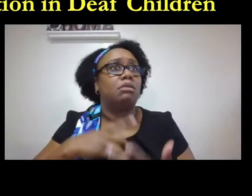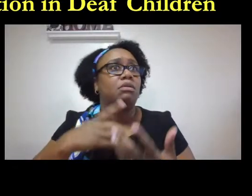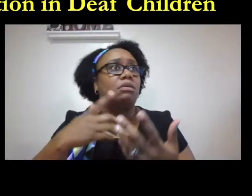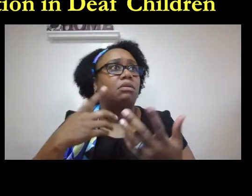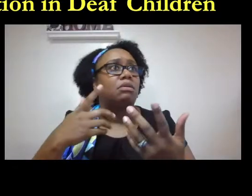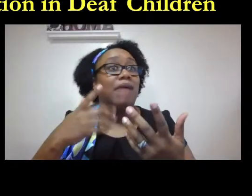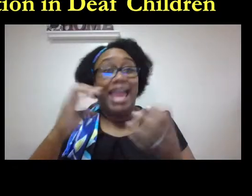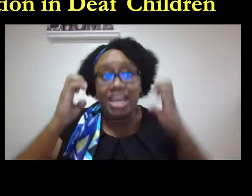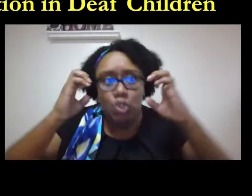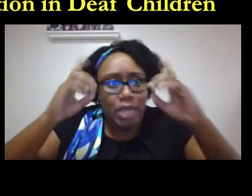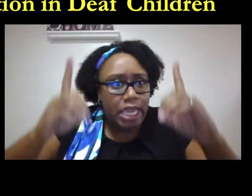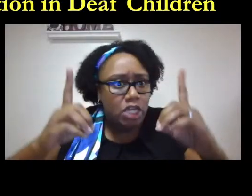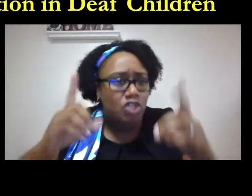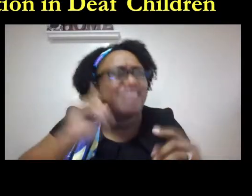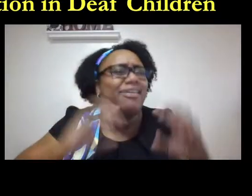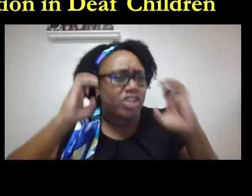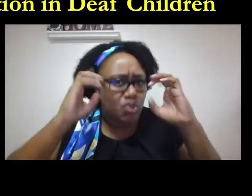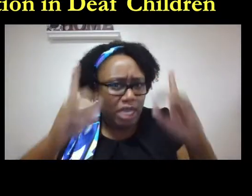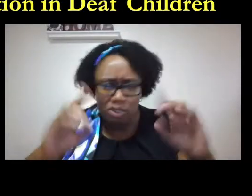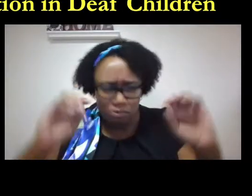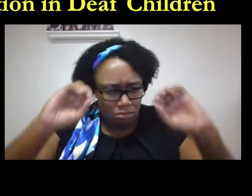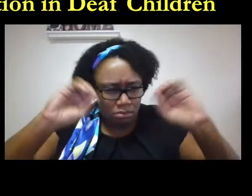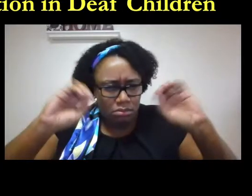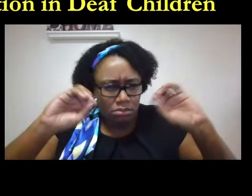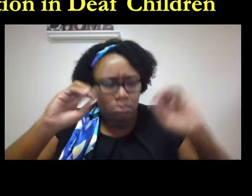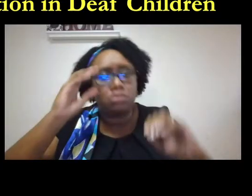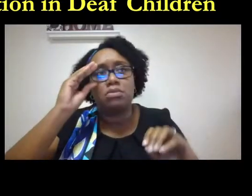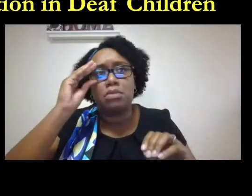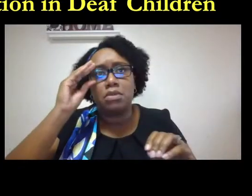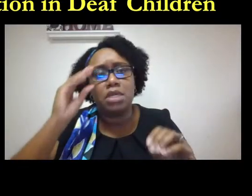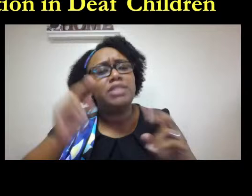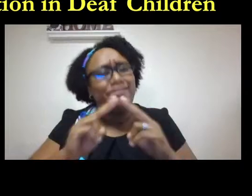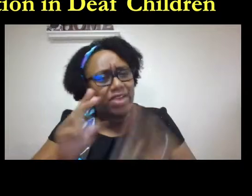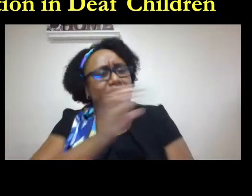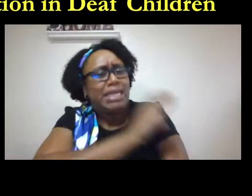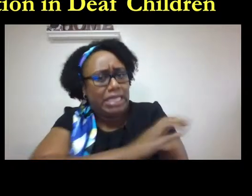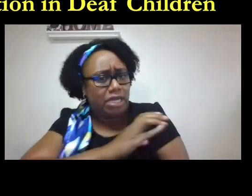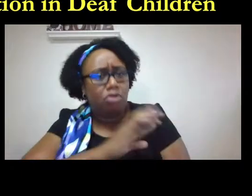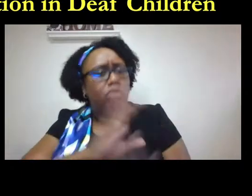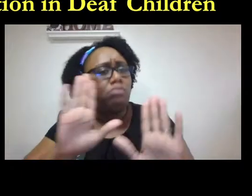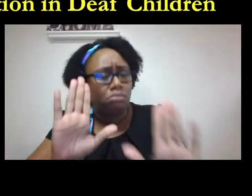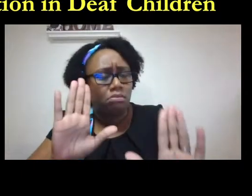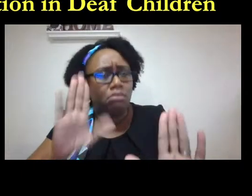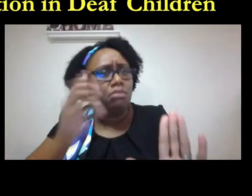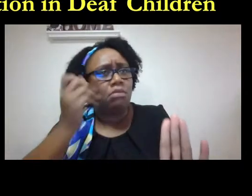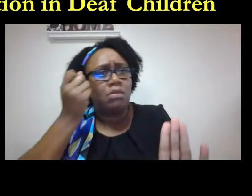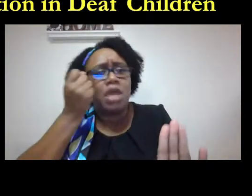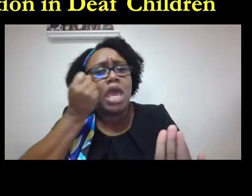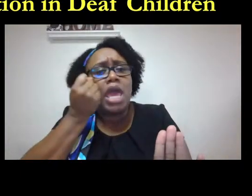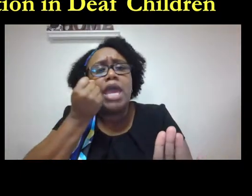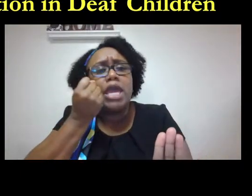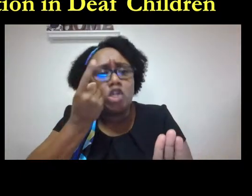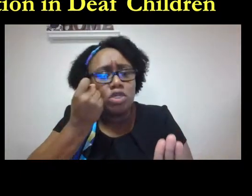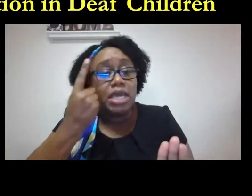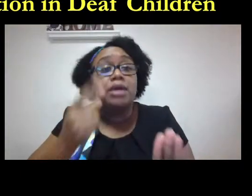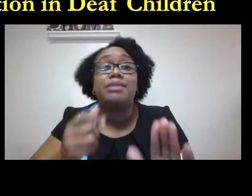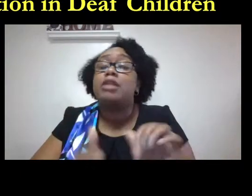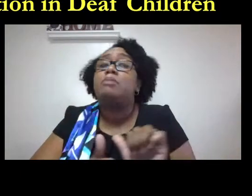about deaf culture american sign language deaf education specifically